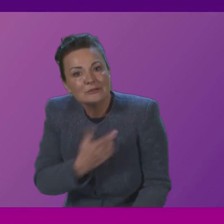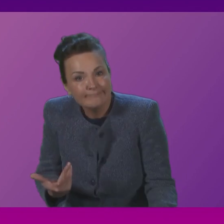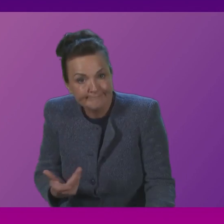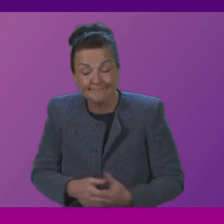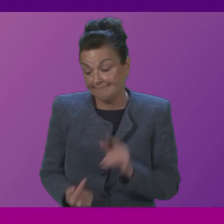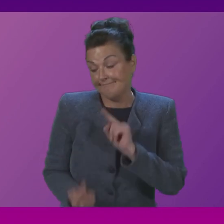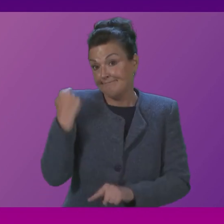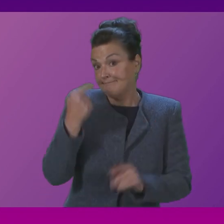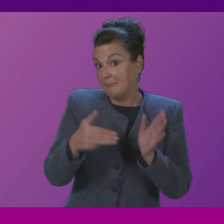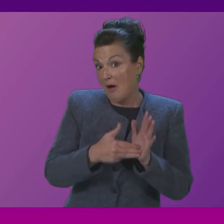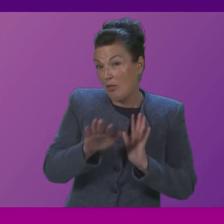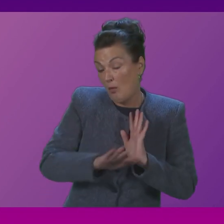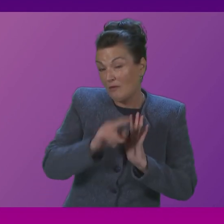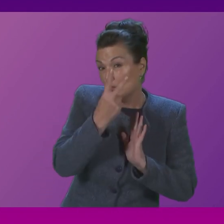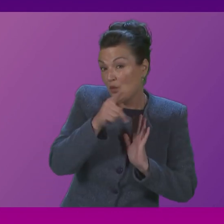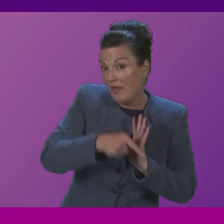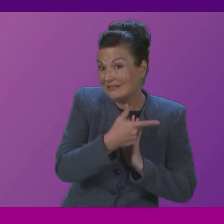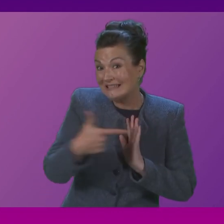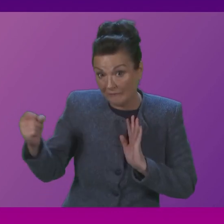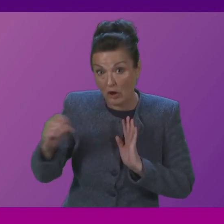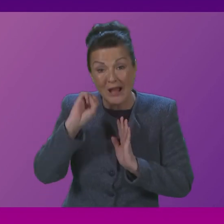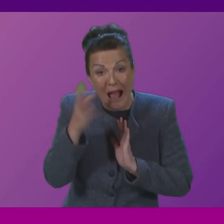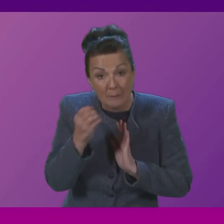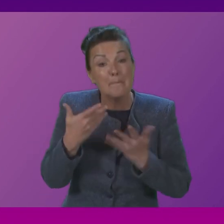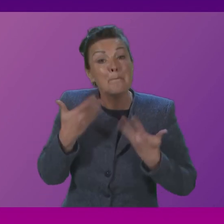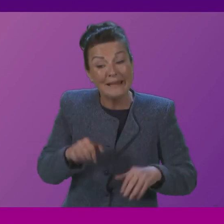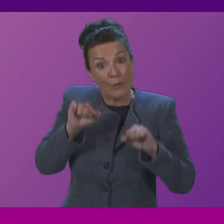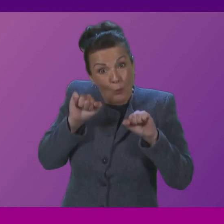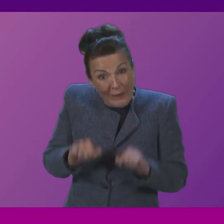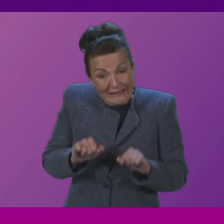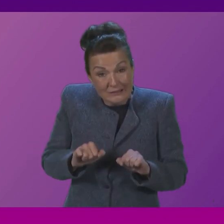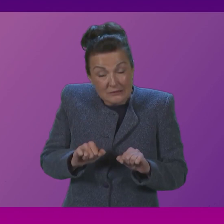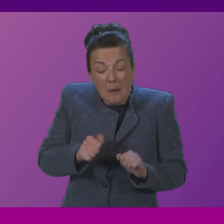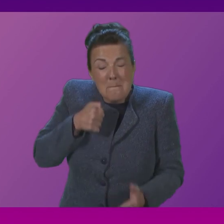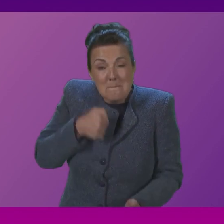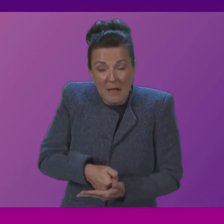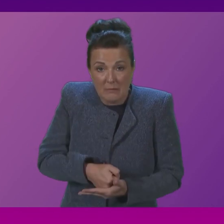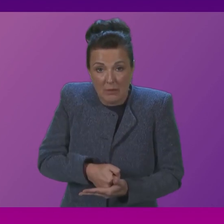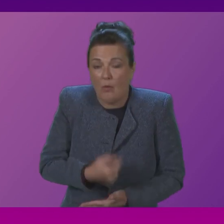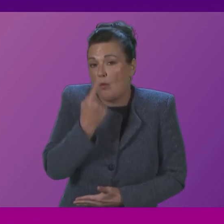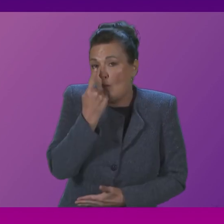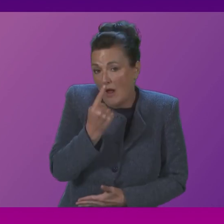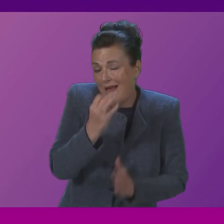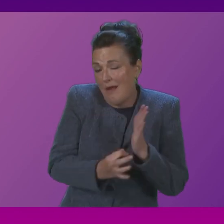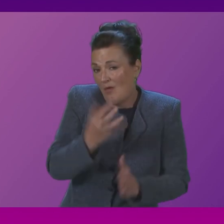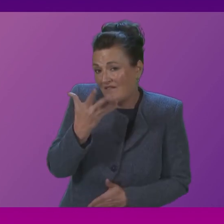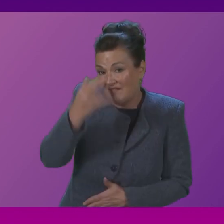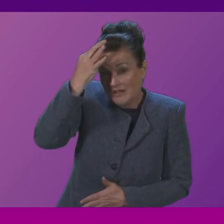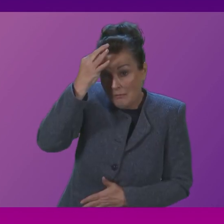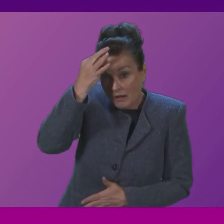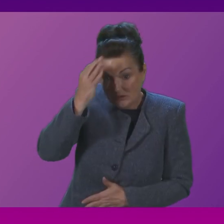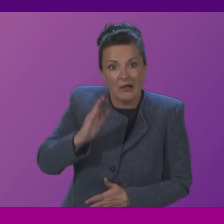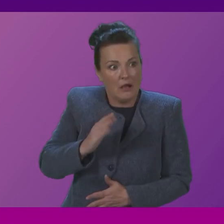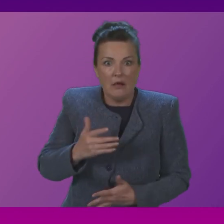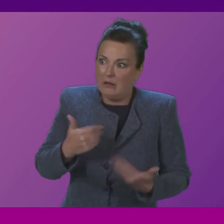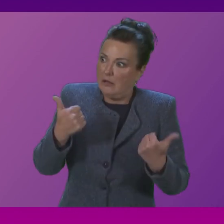,700 ambulances across Scotland waited at least an hour and 50 minutes to drop off their patients. At just one